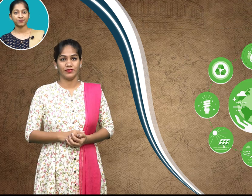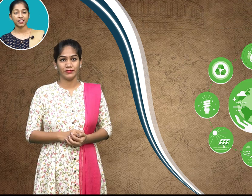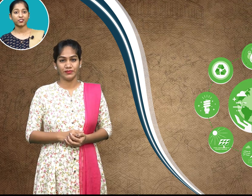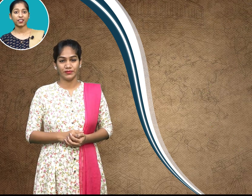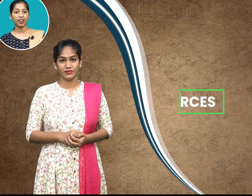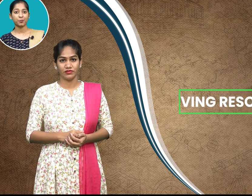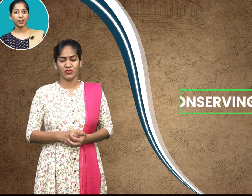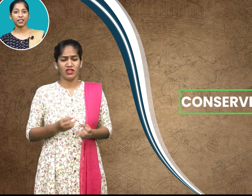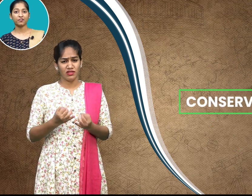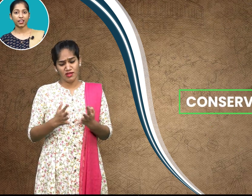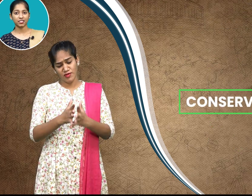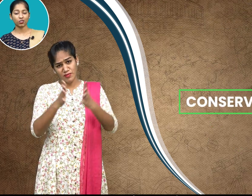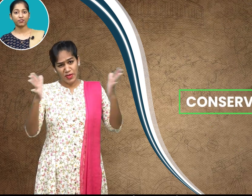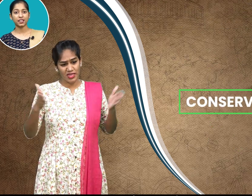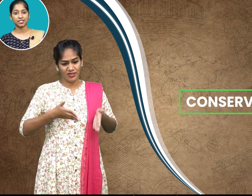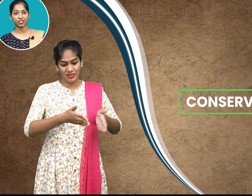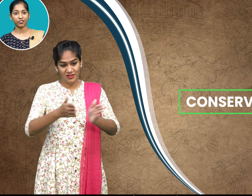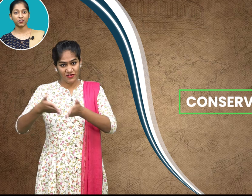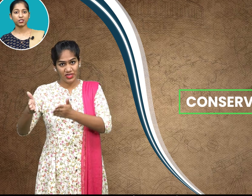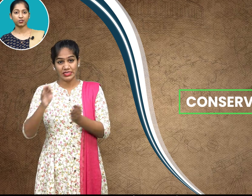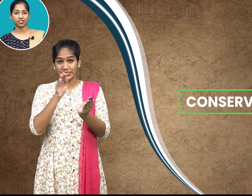there are many ways of conserving resources